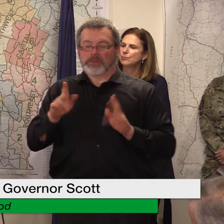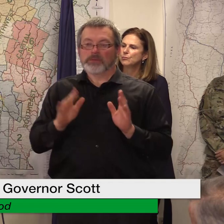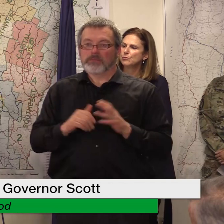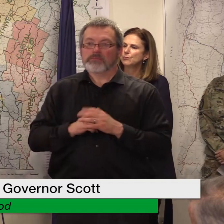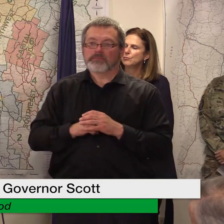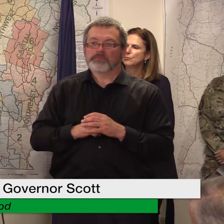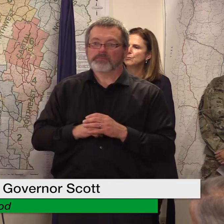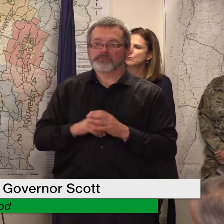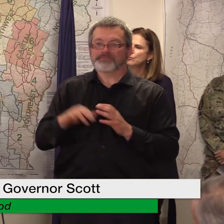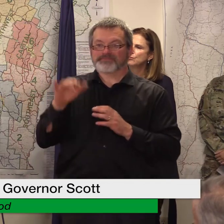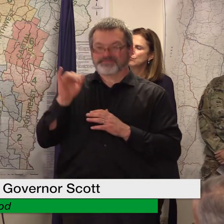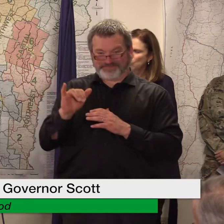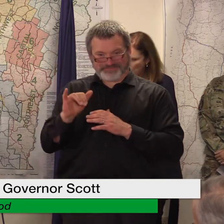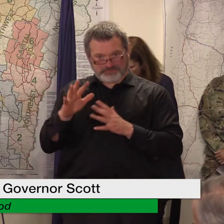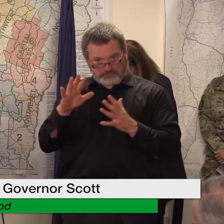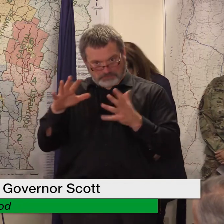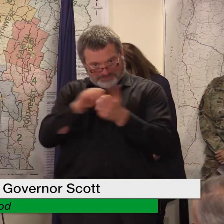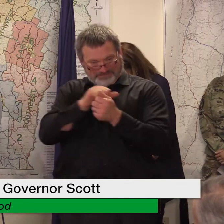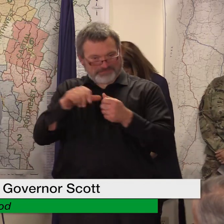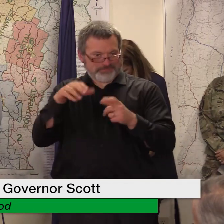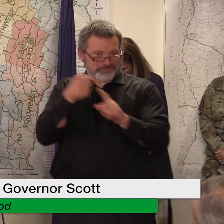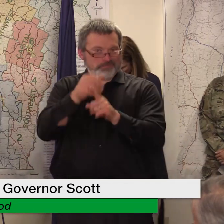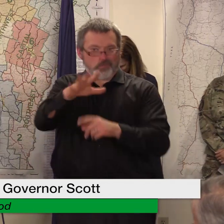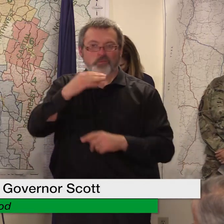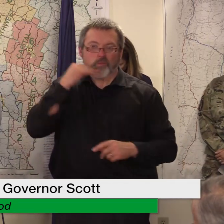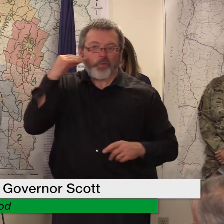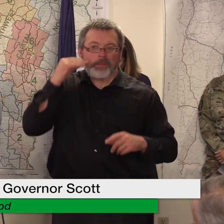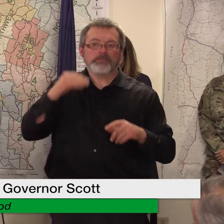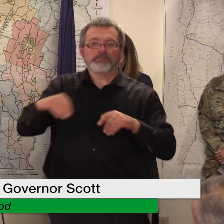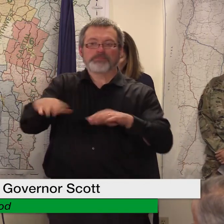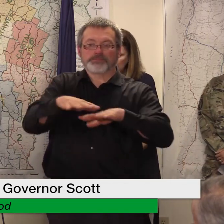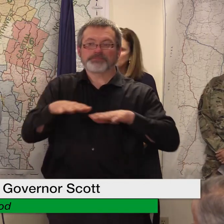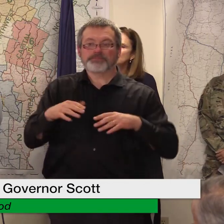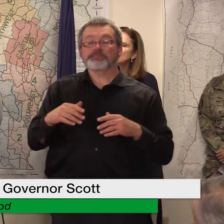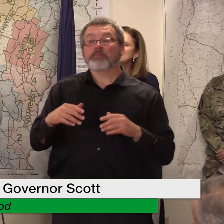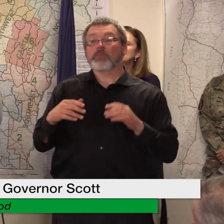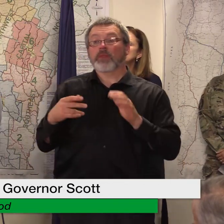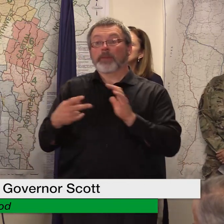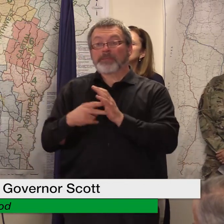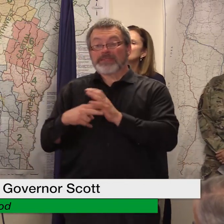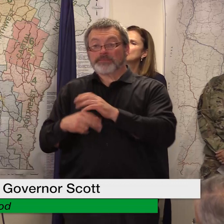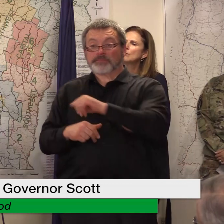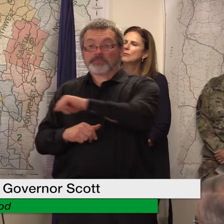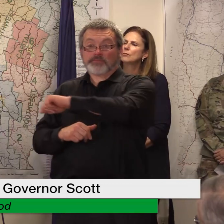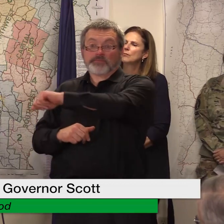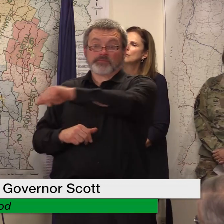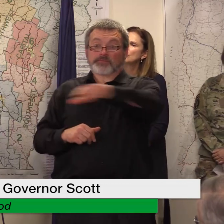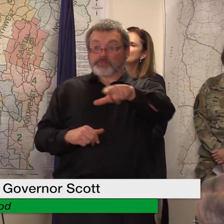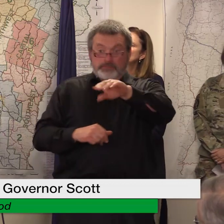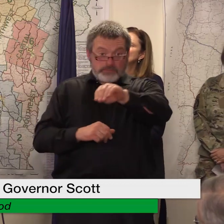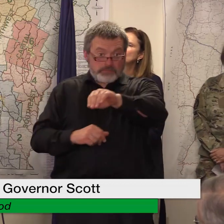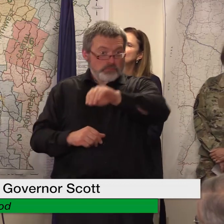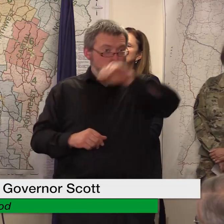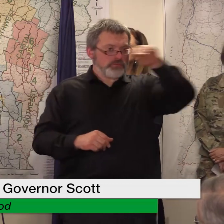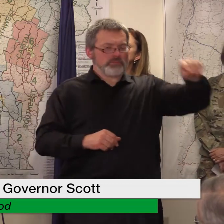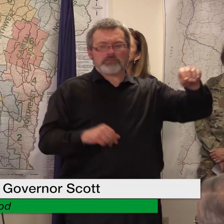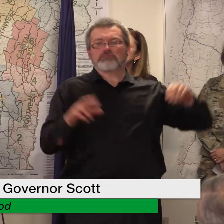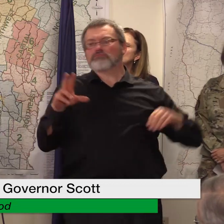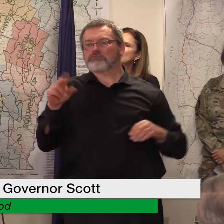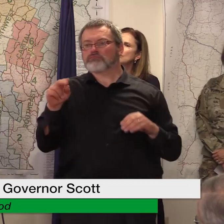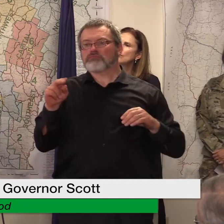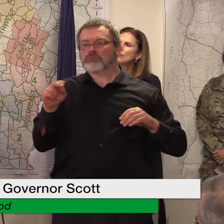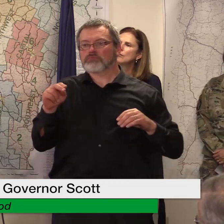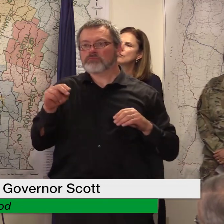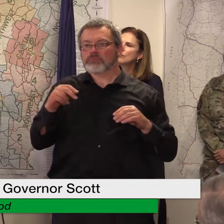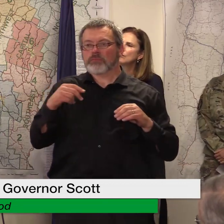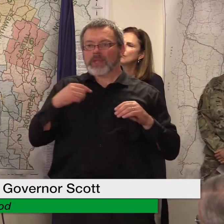from their property um now that doesn't mean necessarily that all those people are somewhere else um it's one of things where you can receive rental